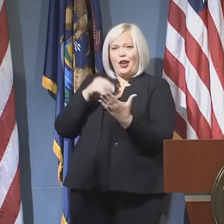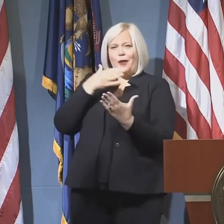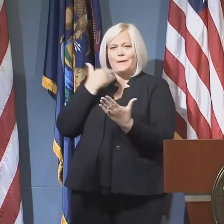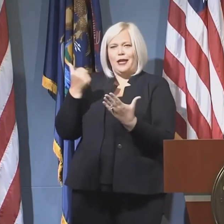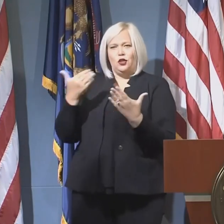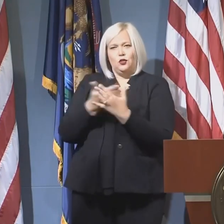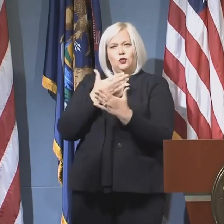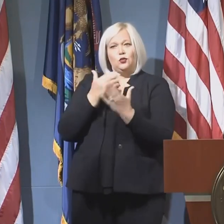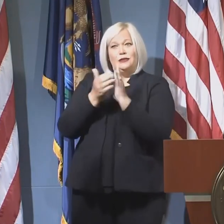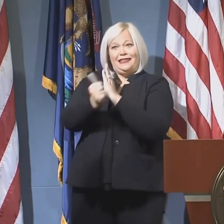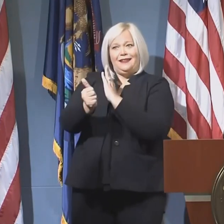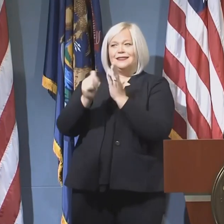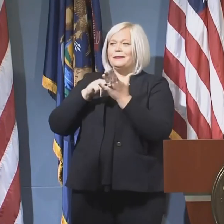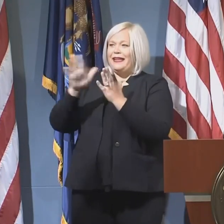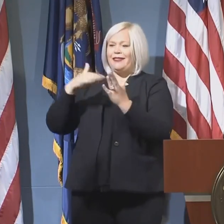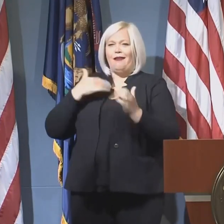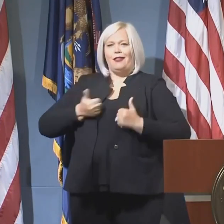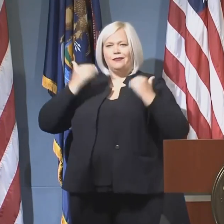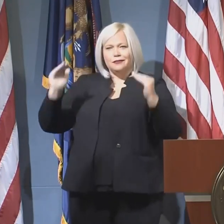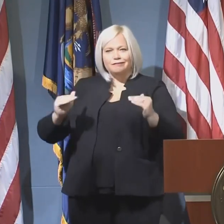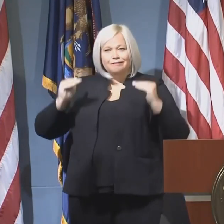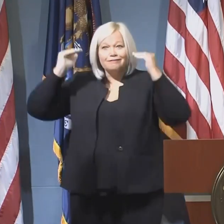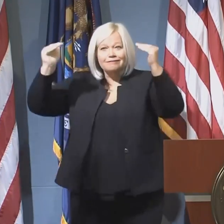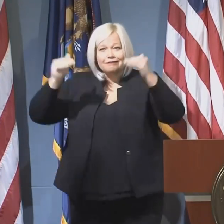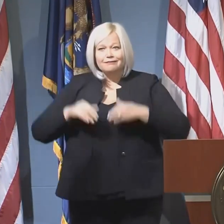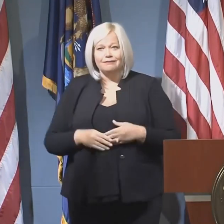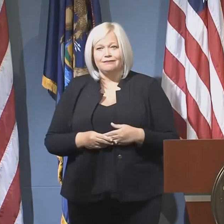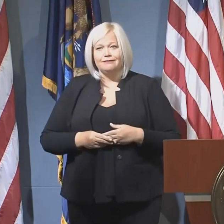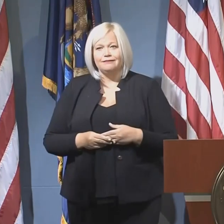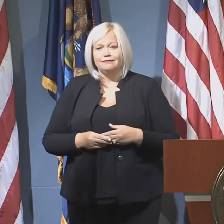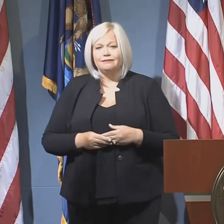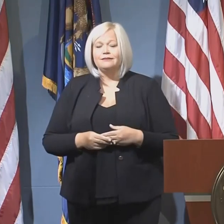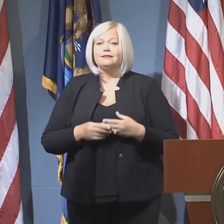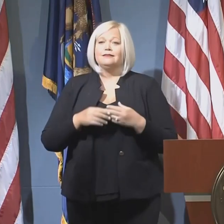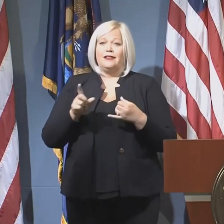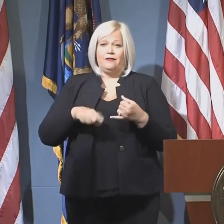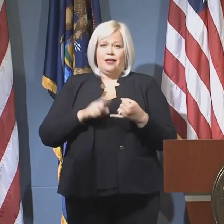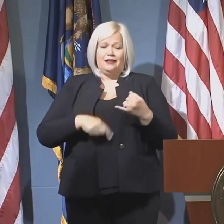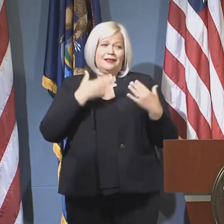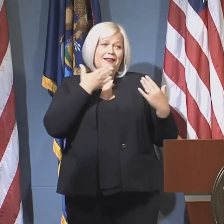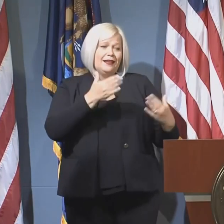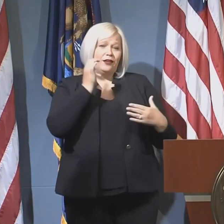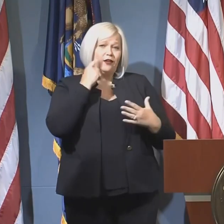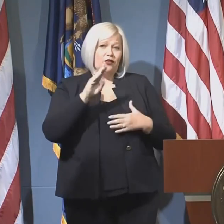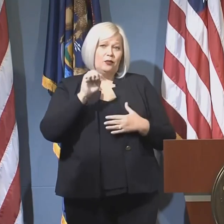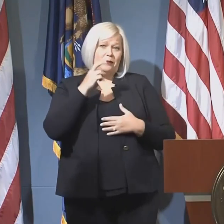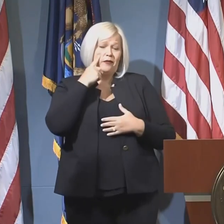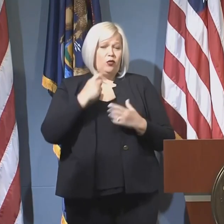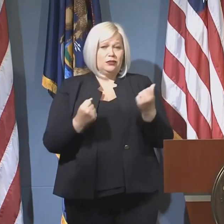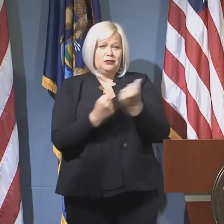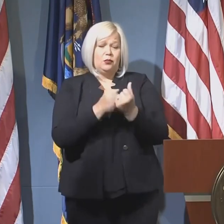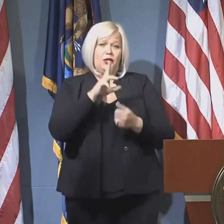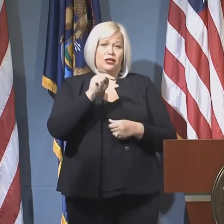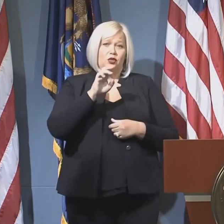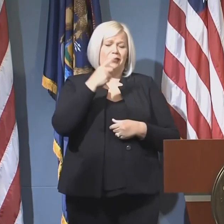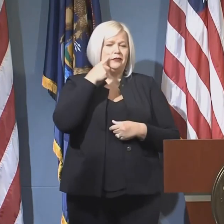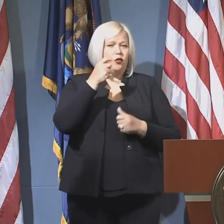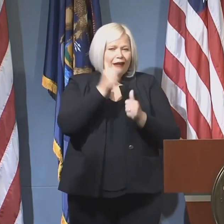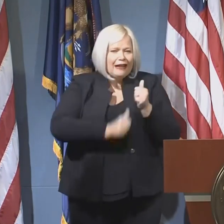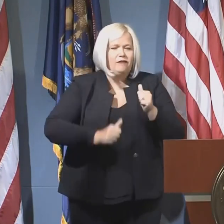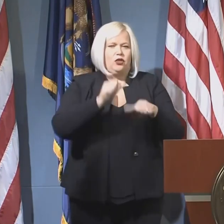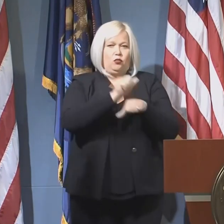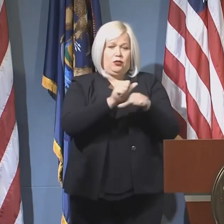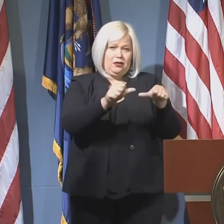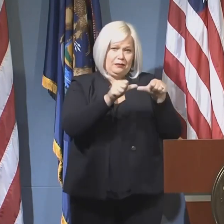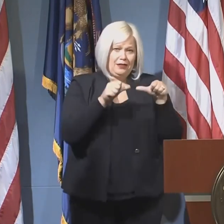that will help them advance in their careers. Finally, we thank Governor Whitmer for her commitment in supporting unions in every workplace.